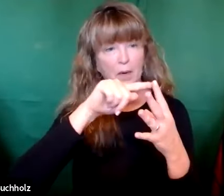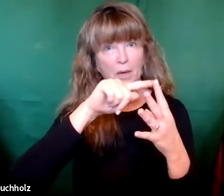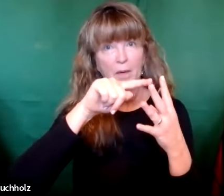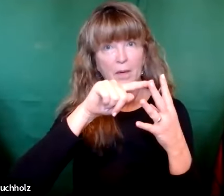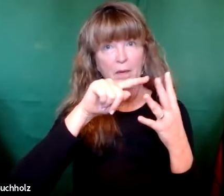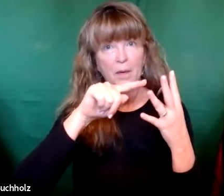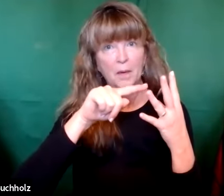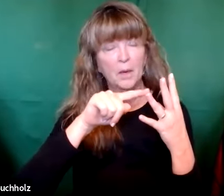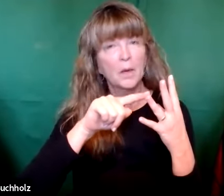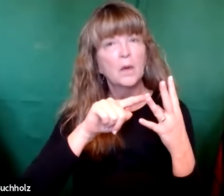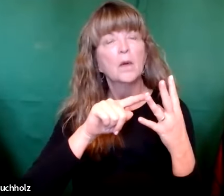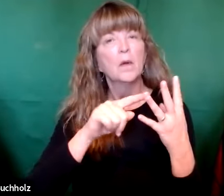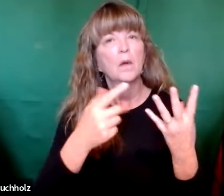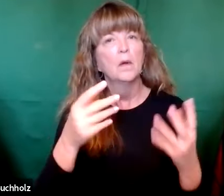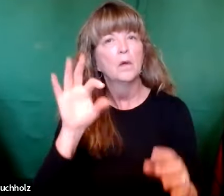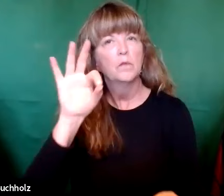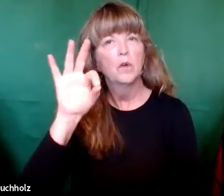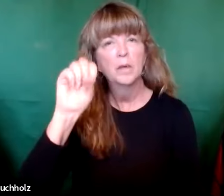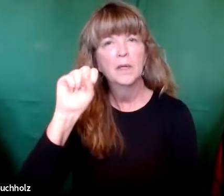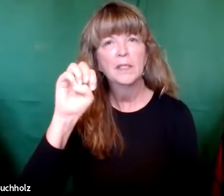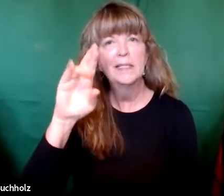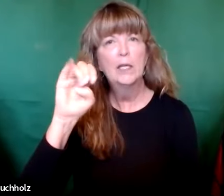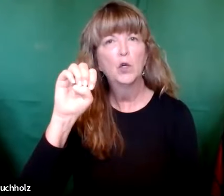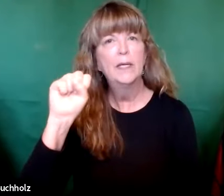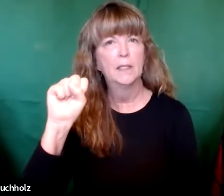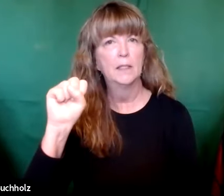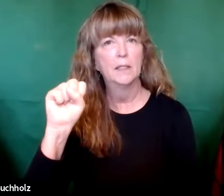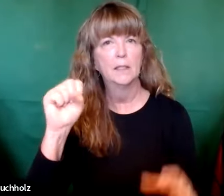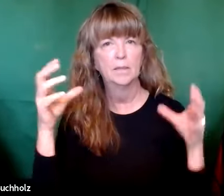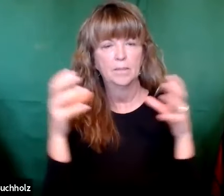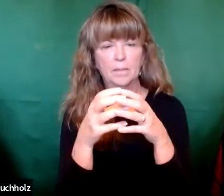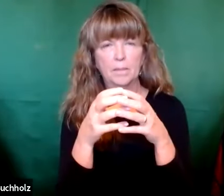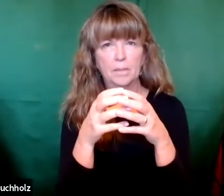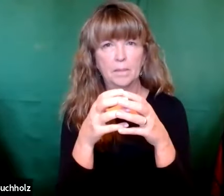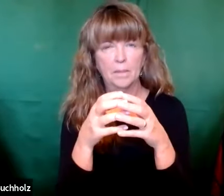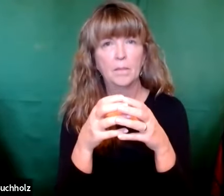So, if you remember the first three weeks of our sermon series,